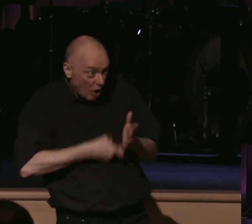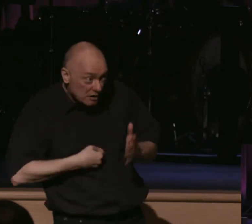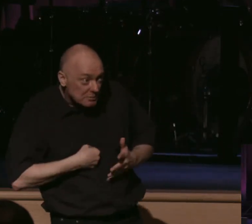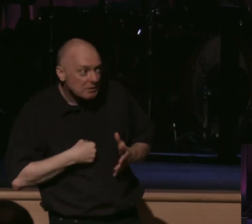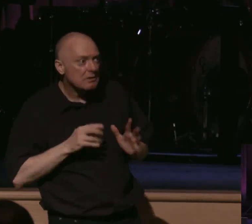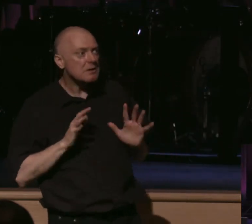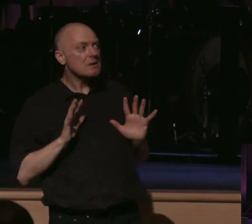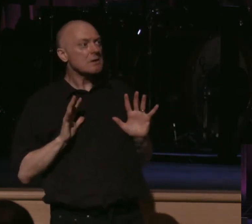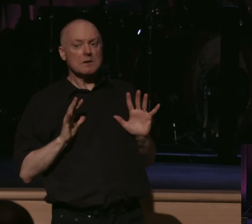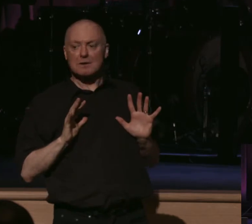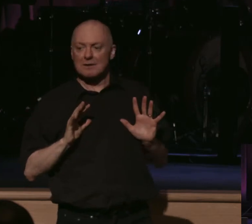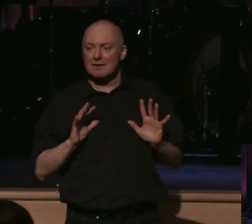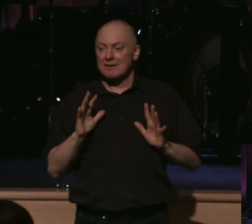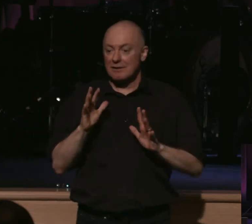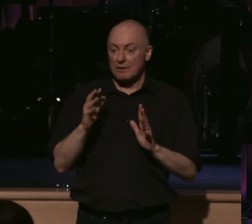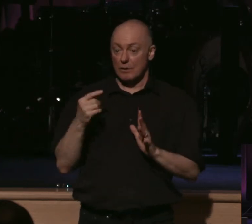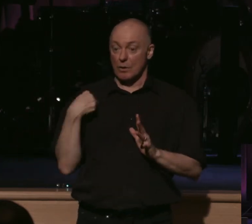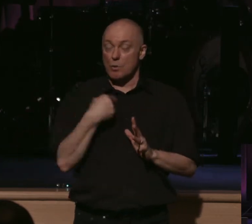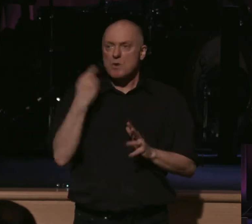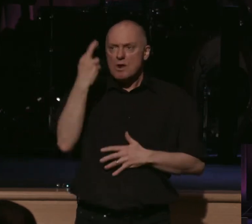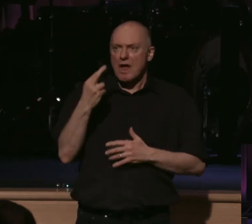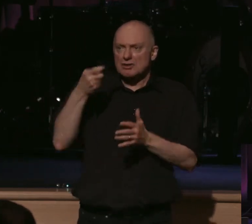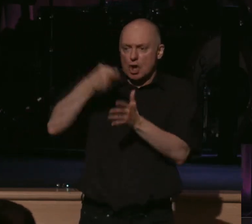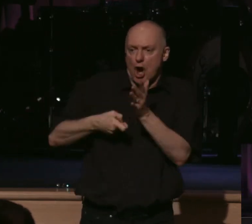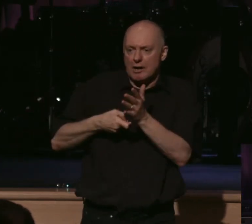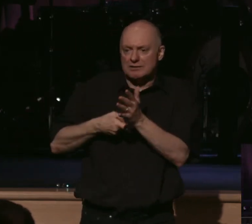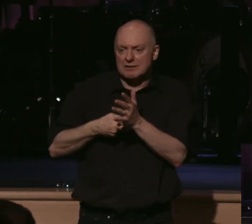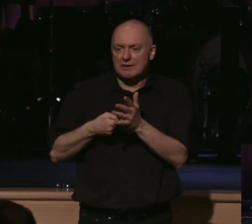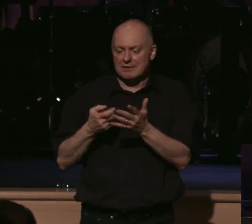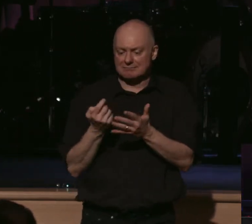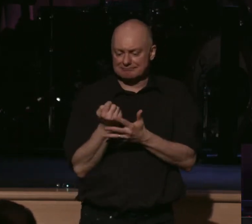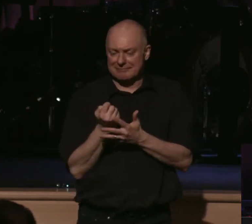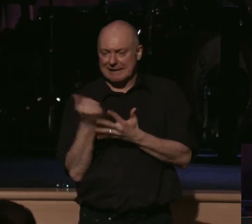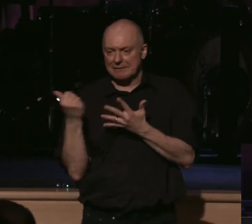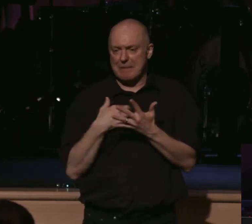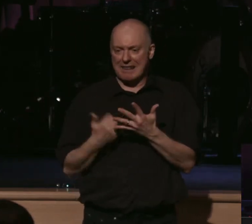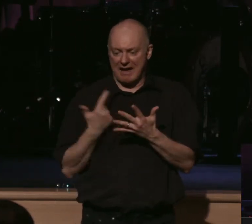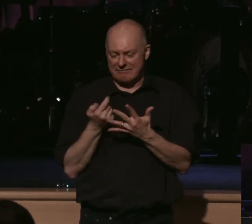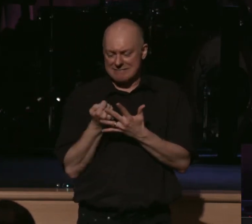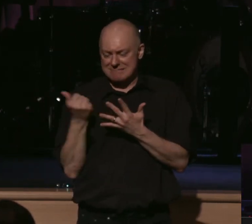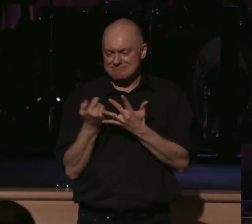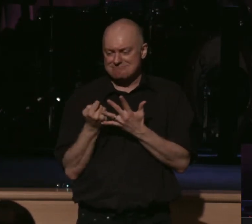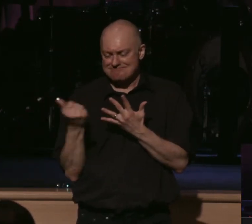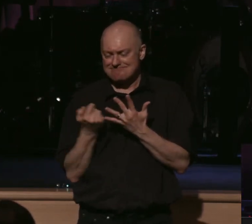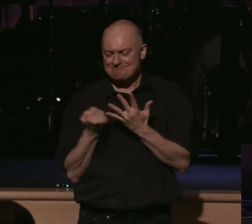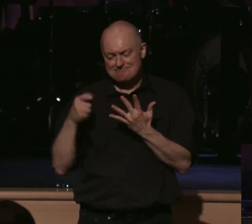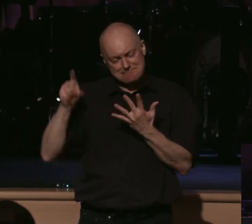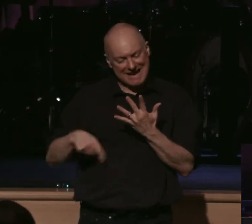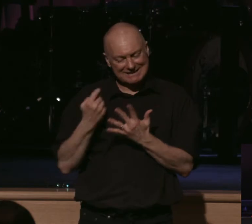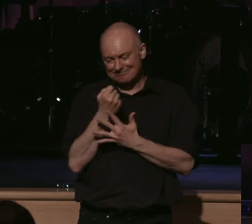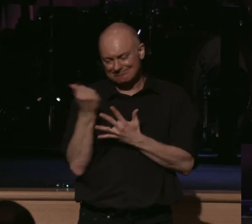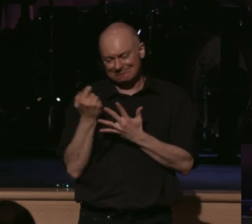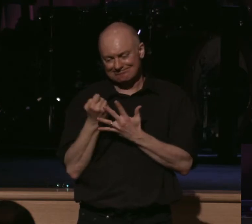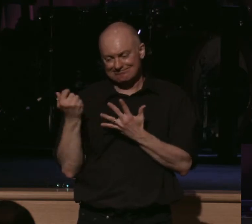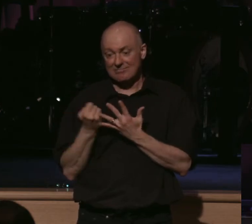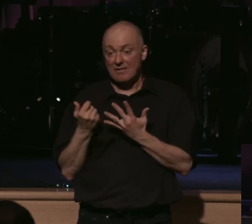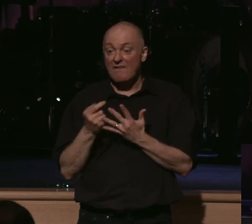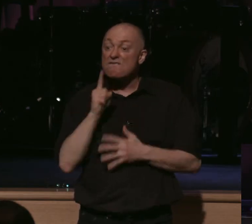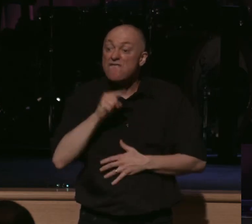impurities from our lives as individuals, the impurities of a church as a whole, it rises to the top. Those who are false will not make it.